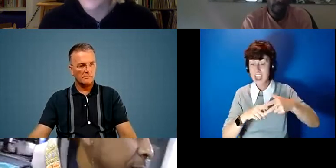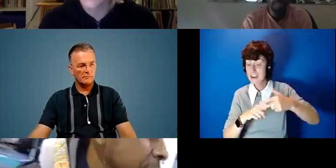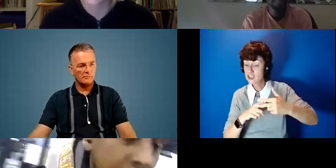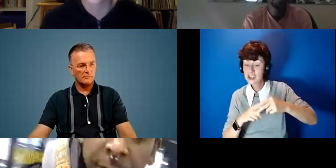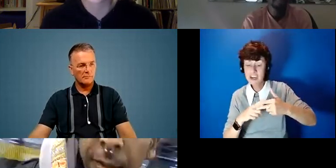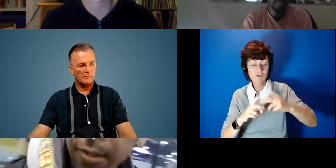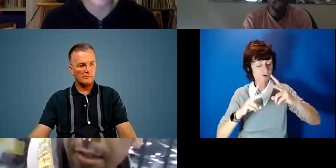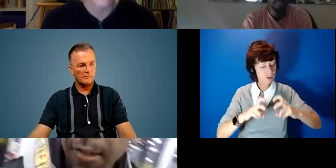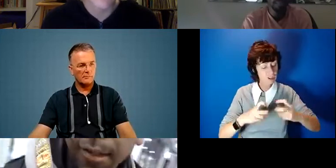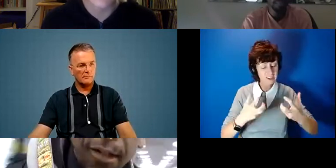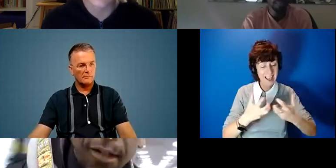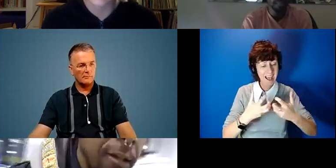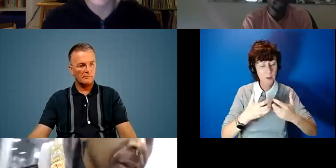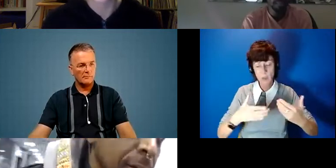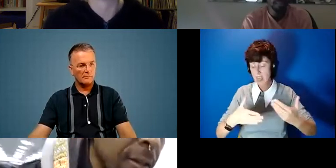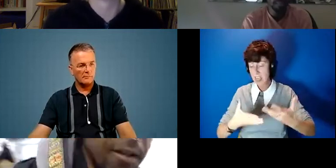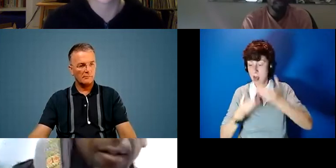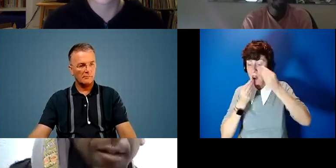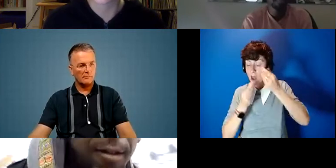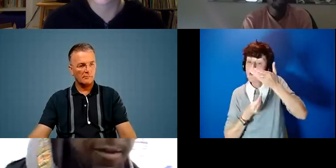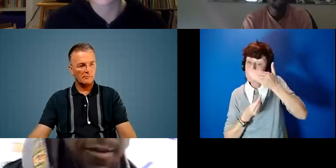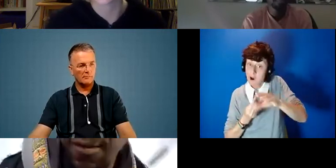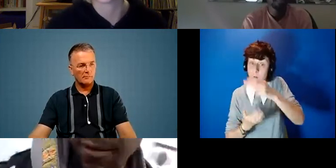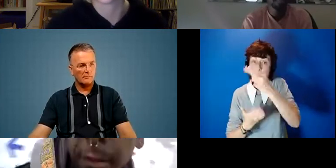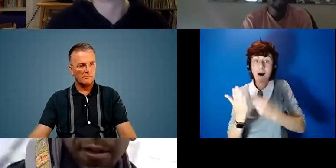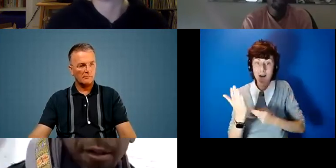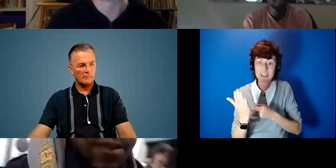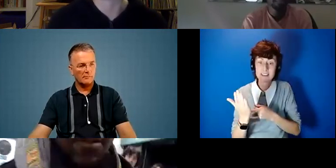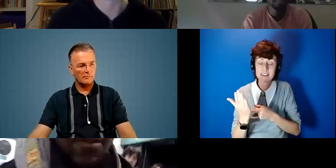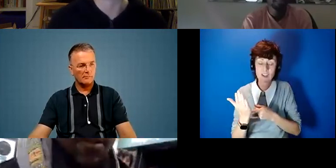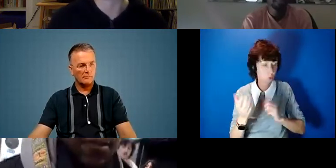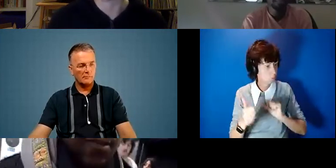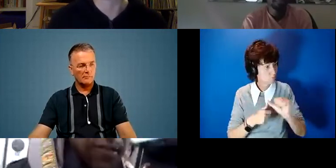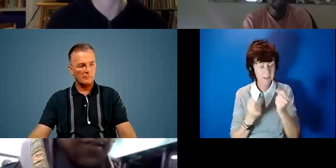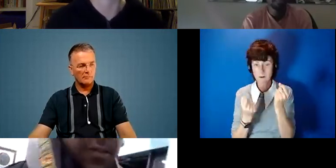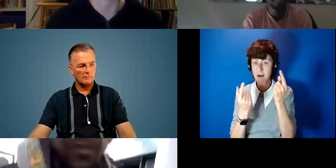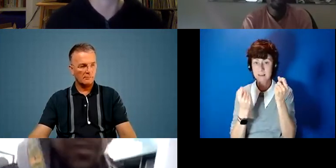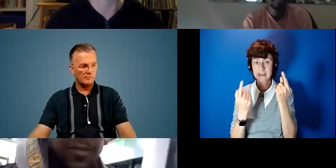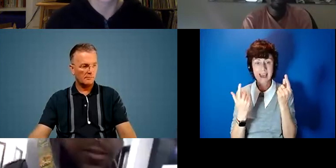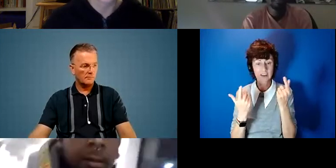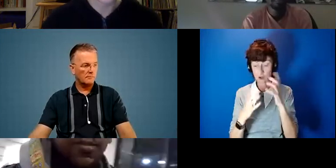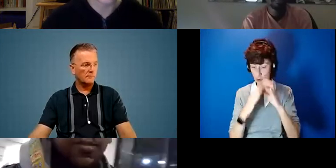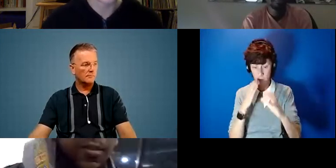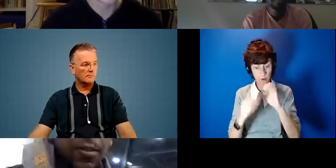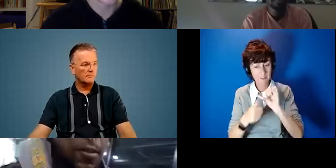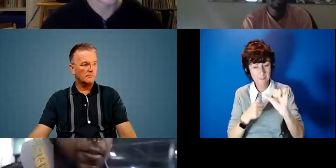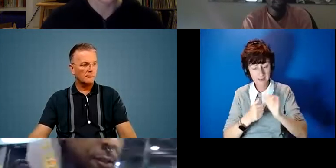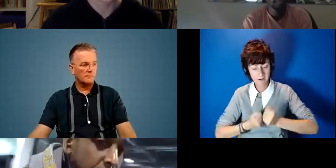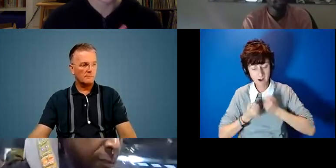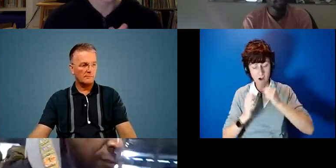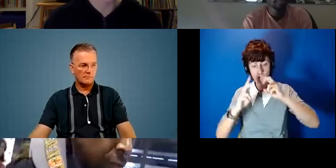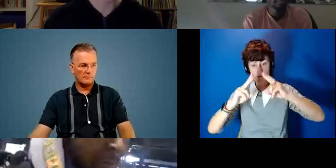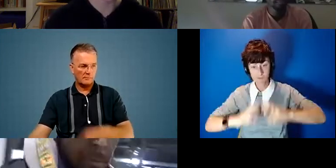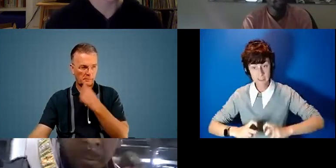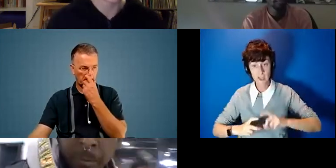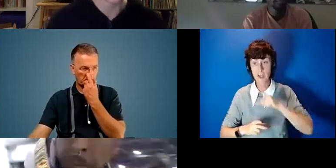in climate change and decarbonization learn from artists and other creatives to better understand and communicate the meaning of our research something that emma you spoke to